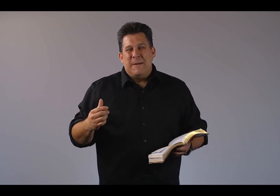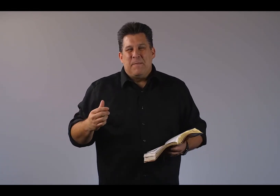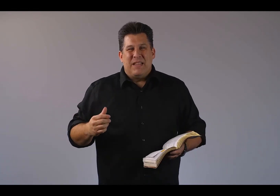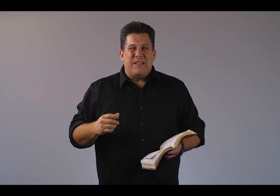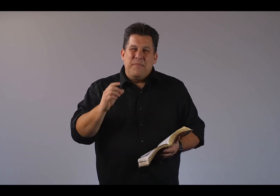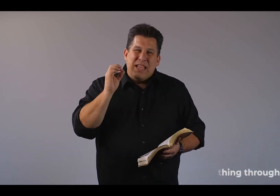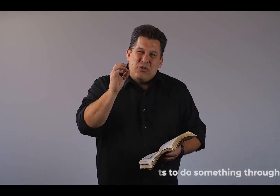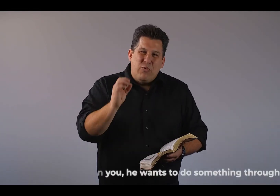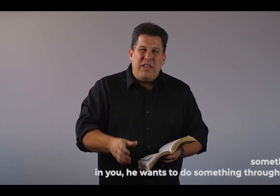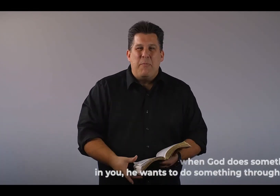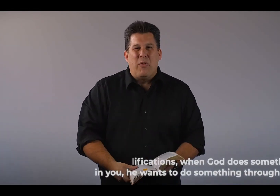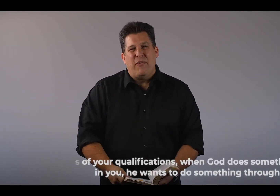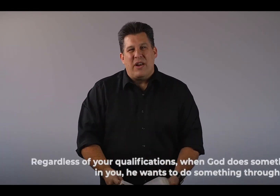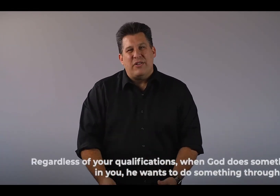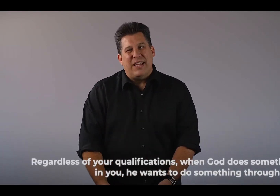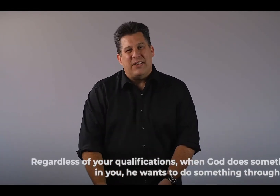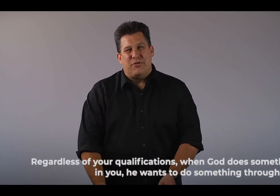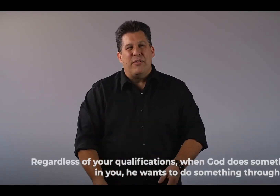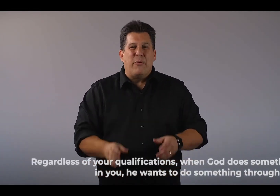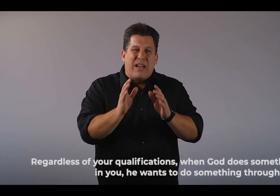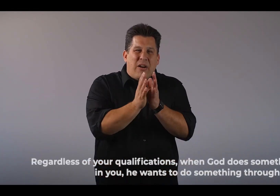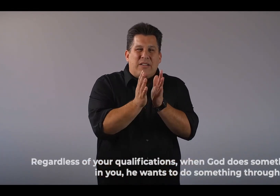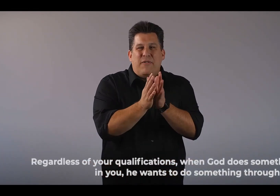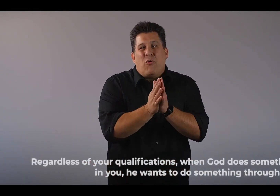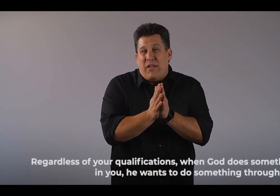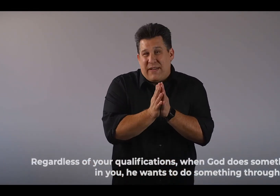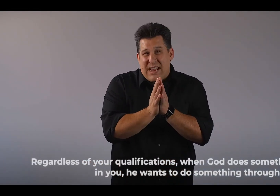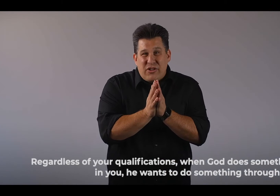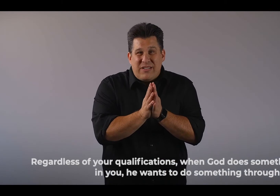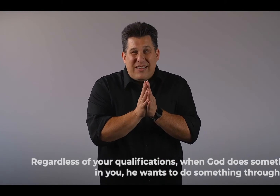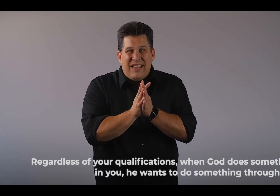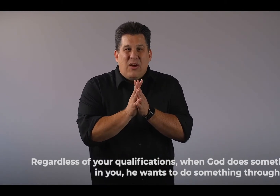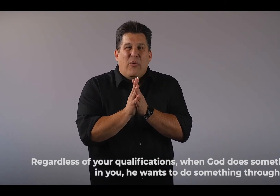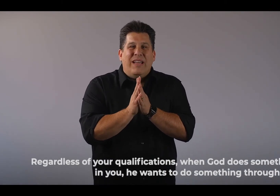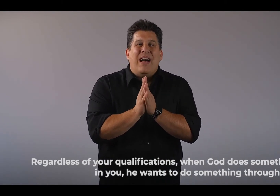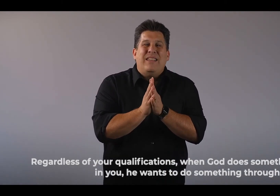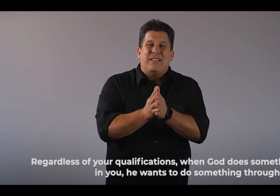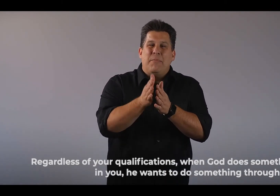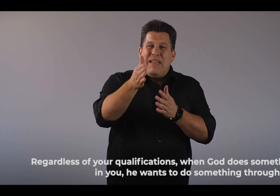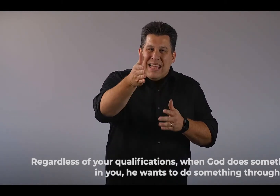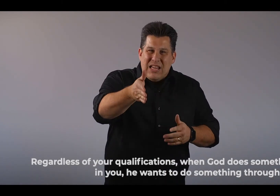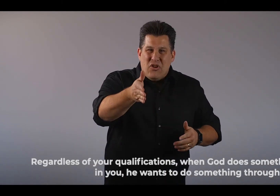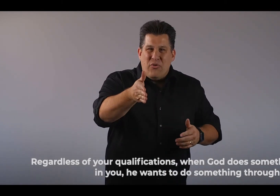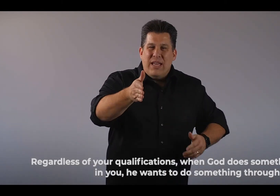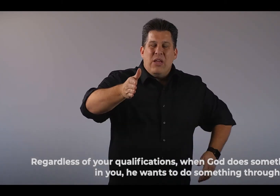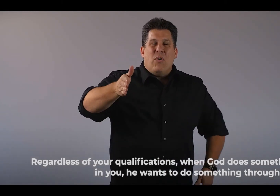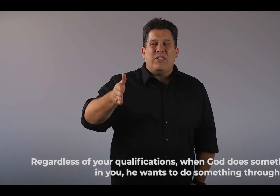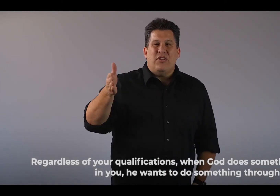Listen, it's really important for you to understand this truth, that regardless of your qualifications, when God does something in you, he wants to